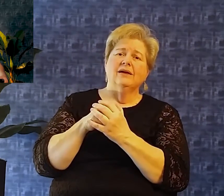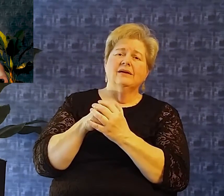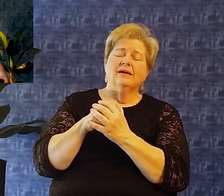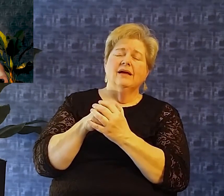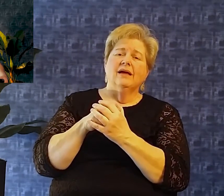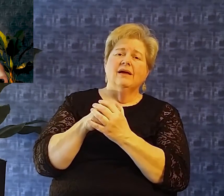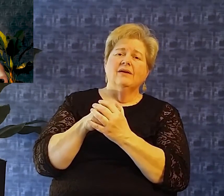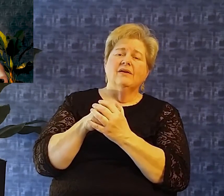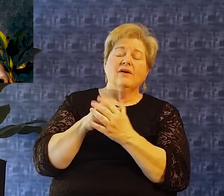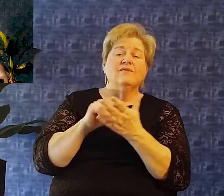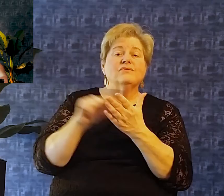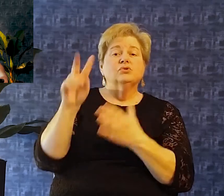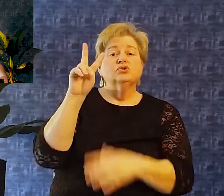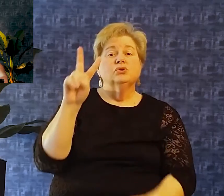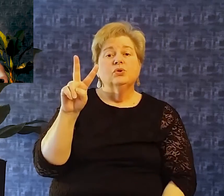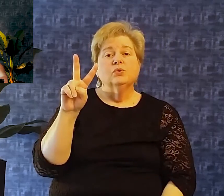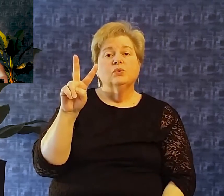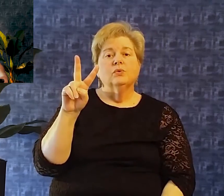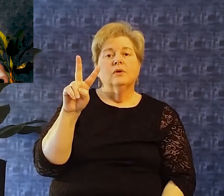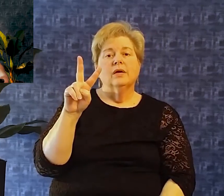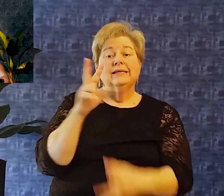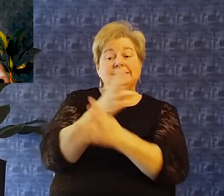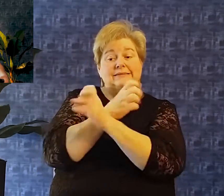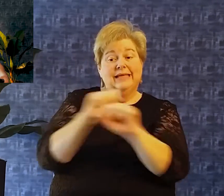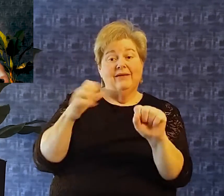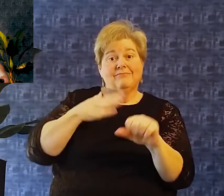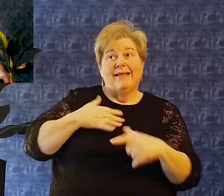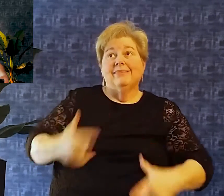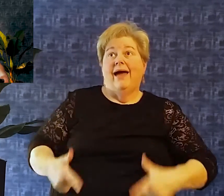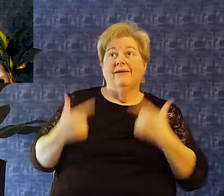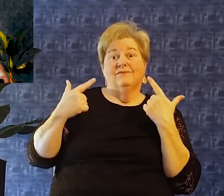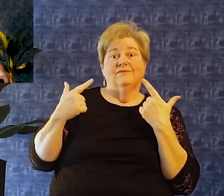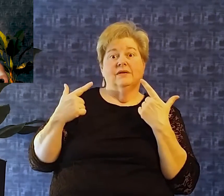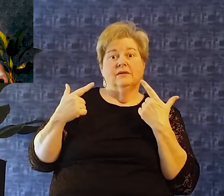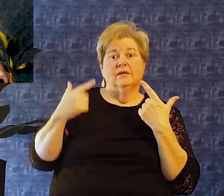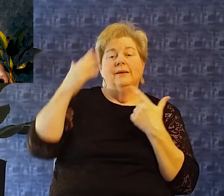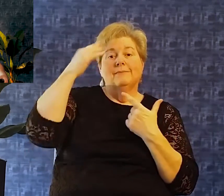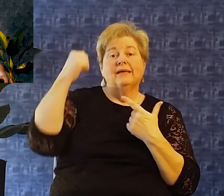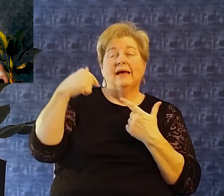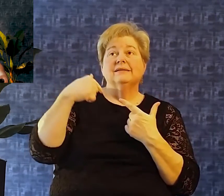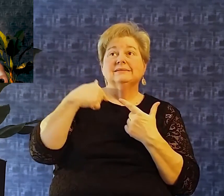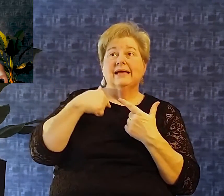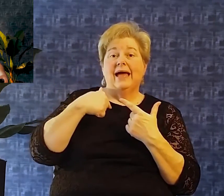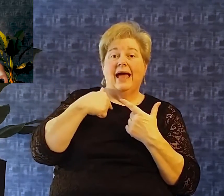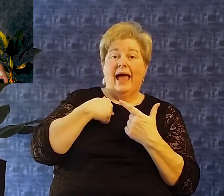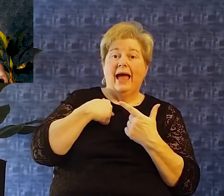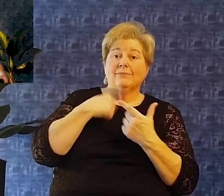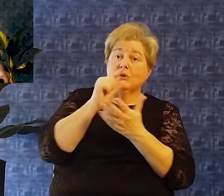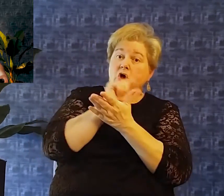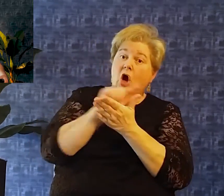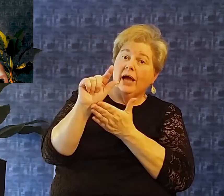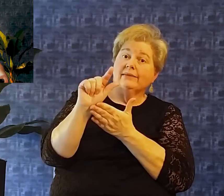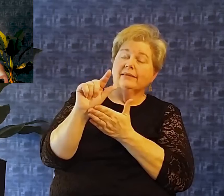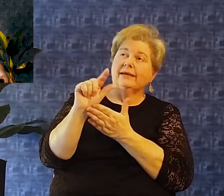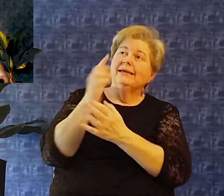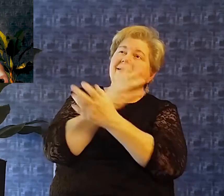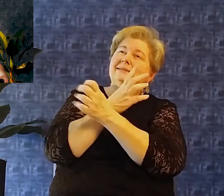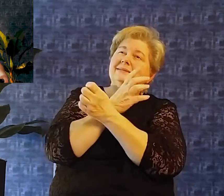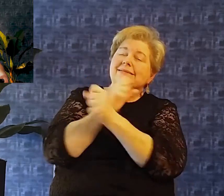For I am godly save your servant who trusts in you. You are my god Be gracious to me.